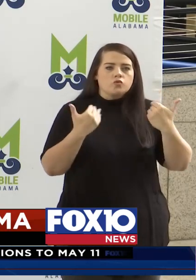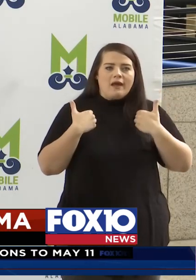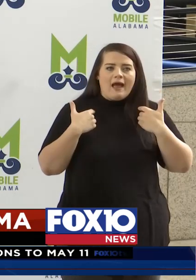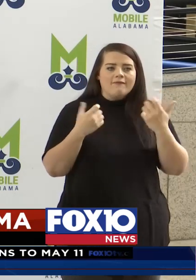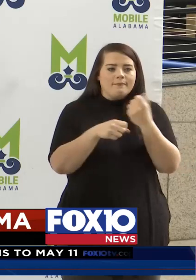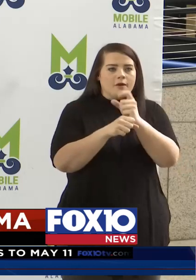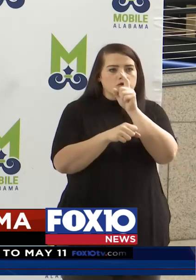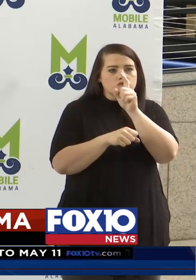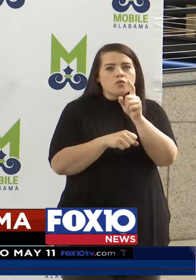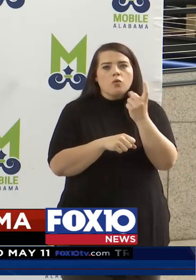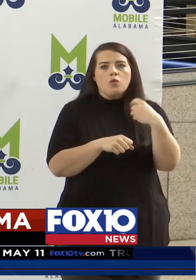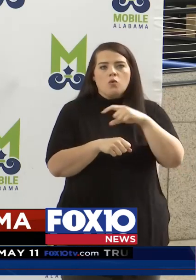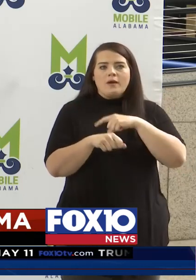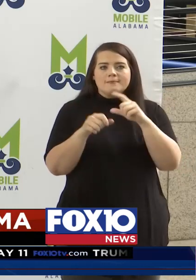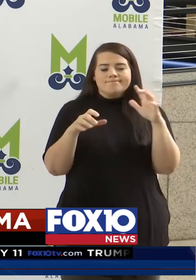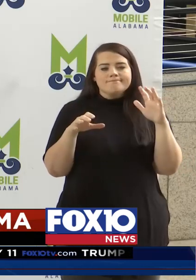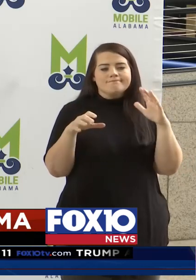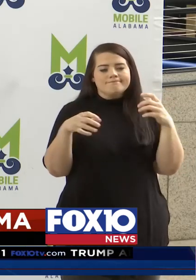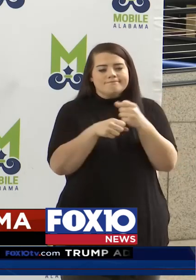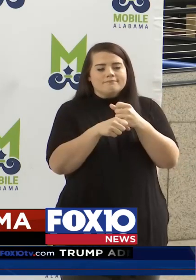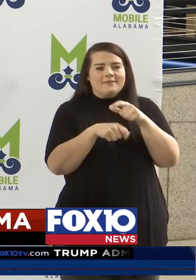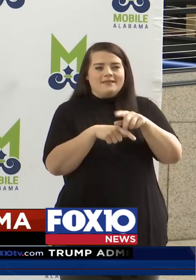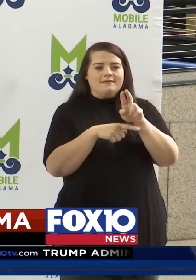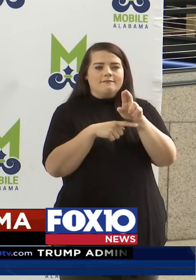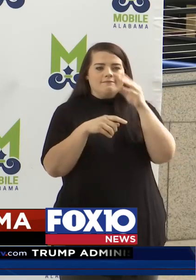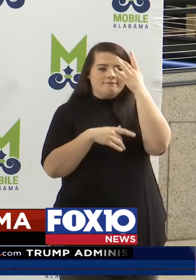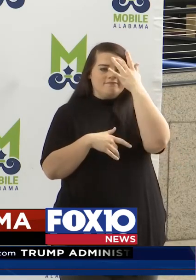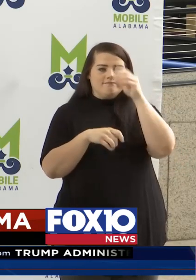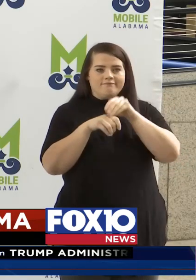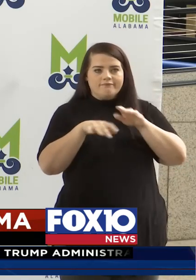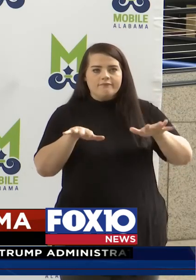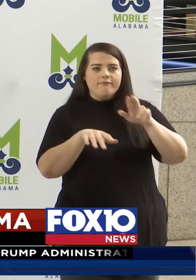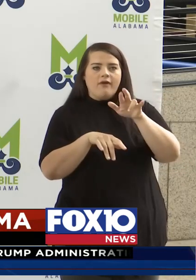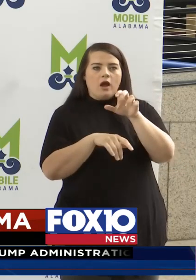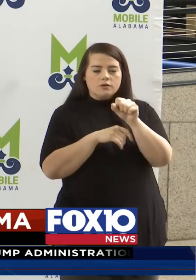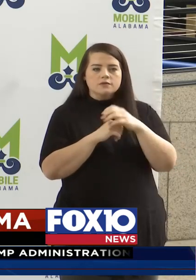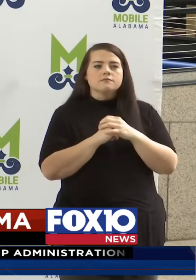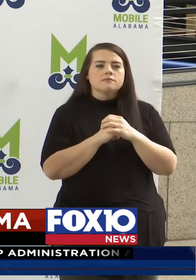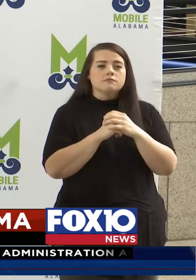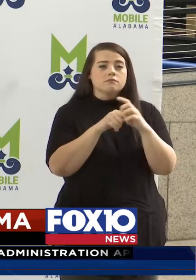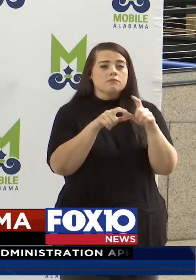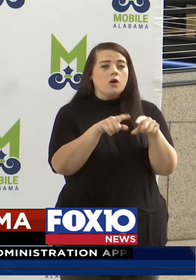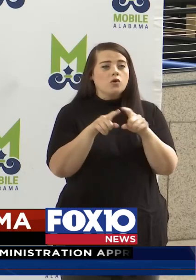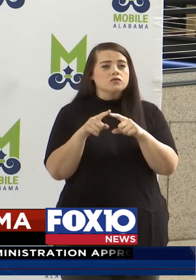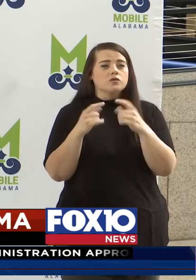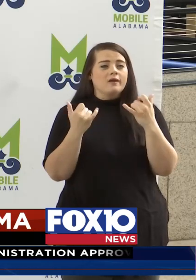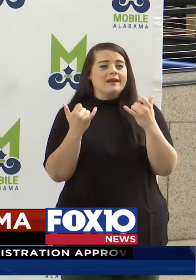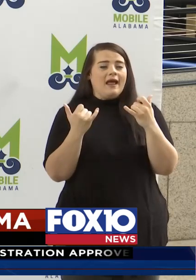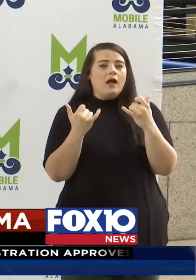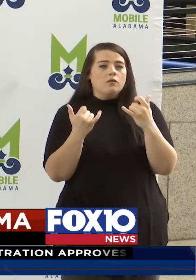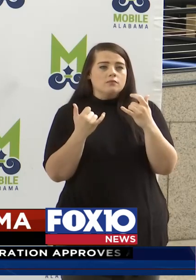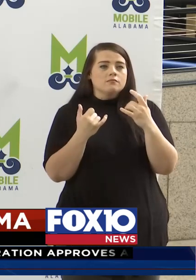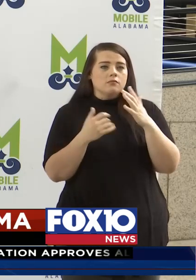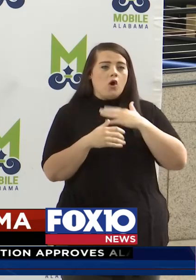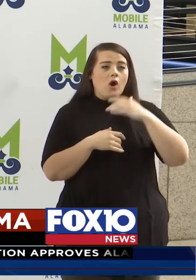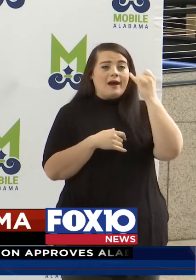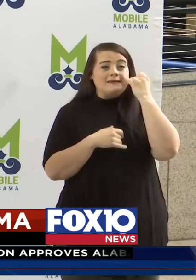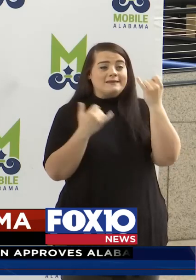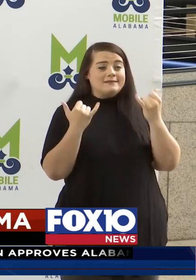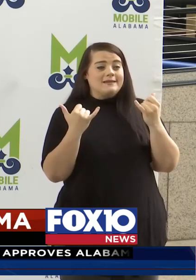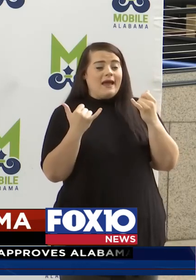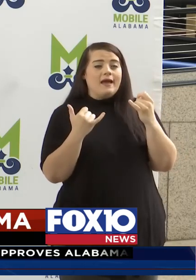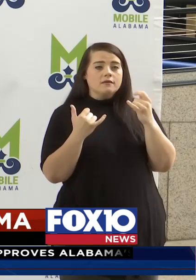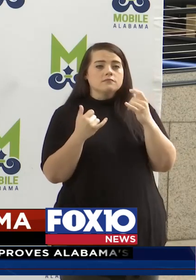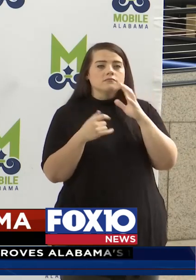to make sure that we contain the virus. And actually, the order of the day or the idea of the day is social distancing.